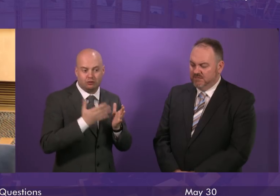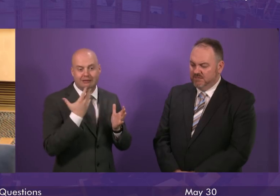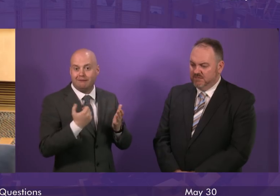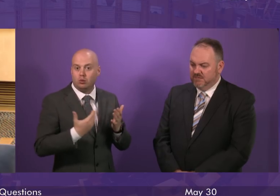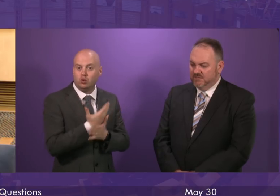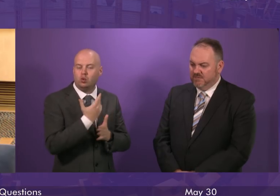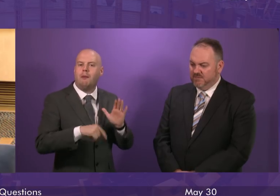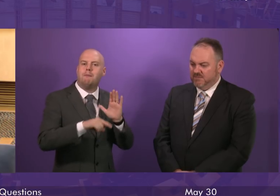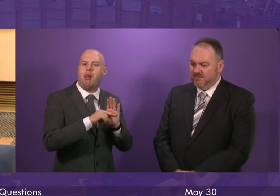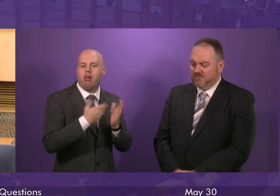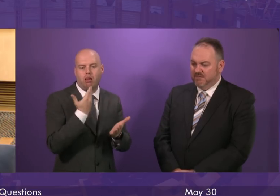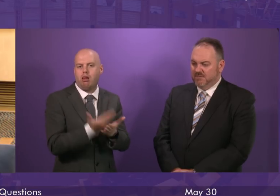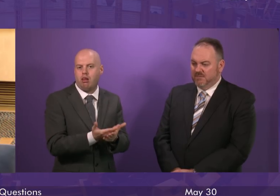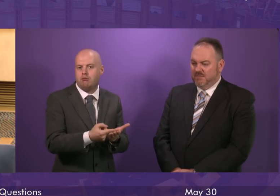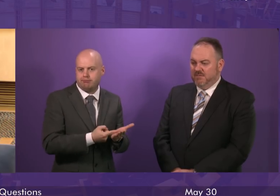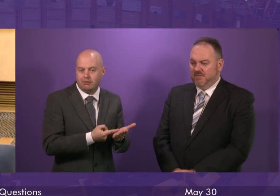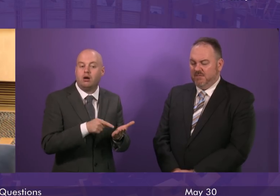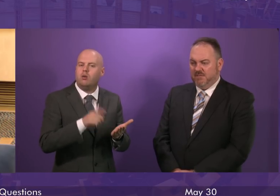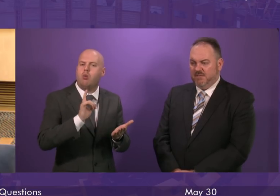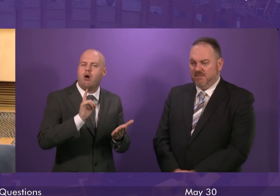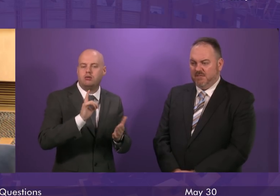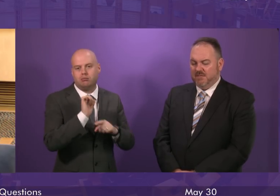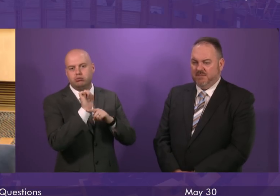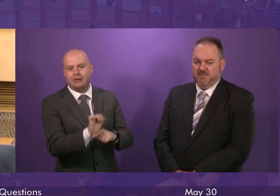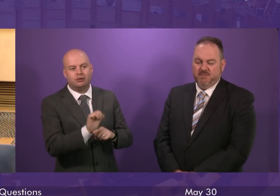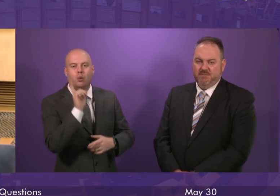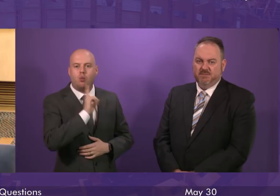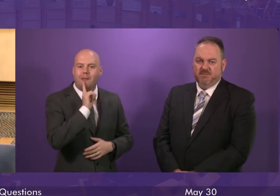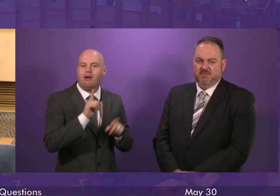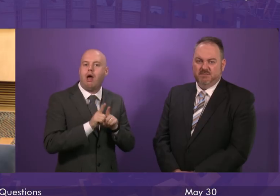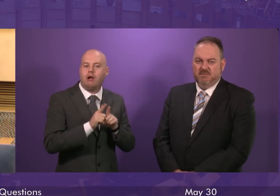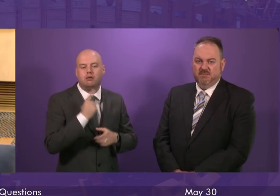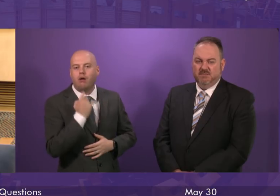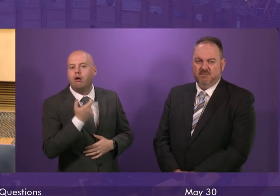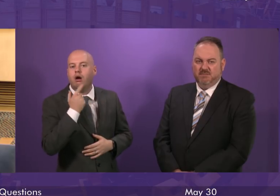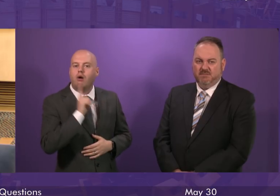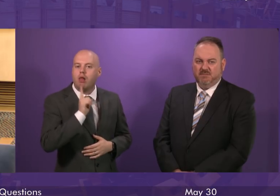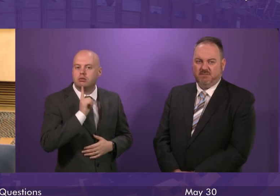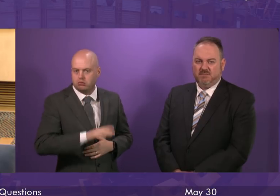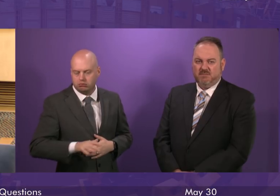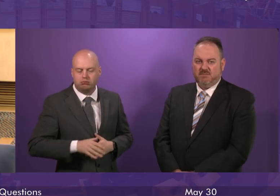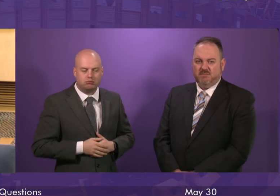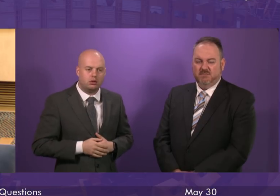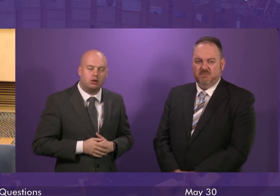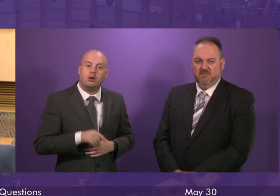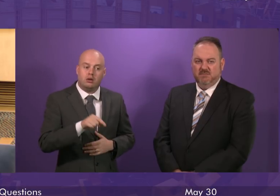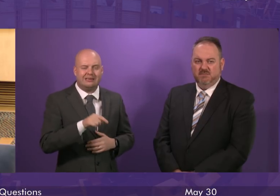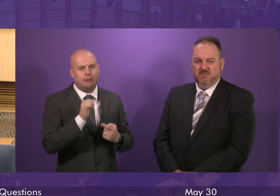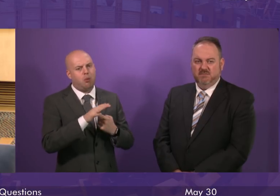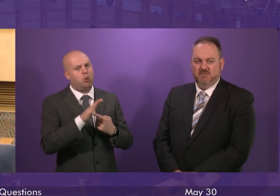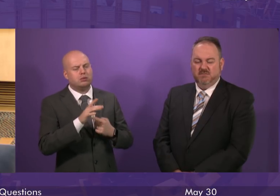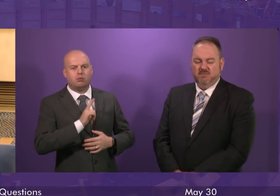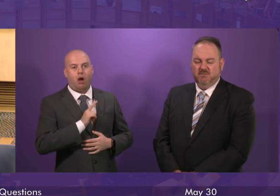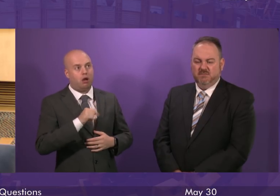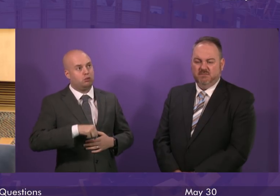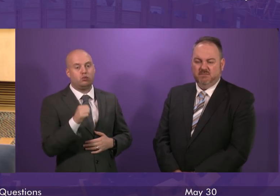will increase the protections for women and girls the new legislation is a very important step in the government's efforts to make Scotland equally safe